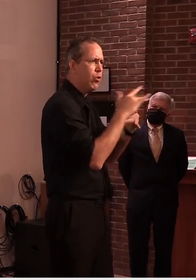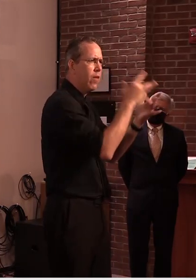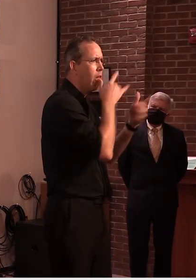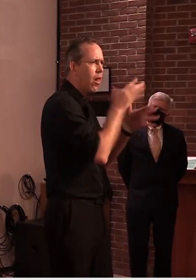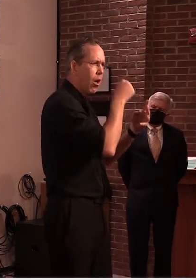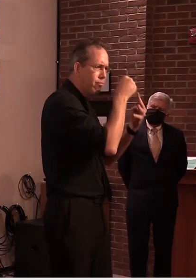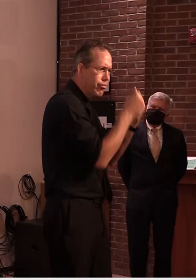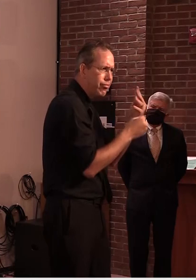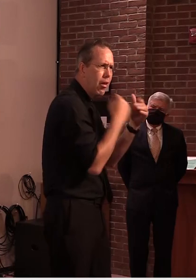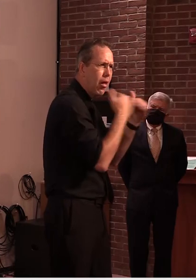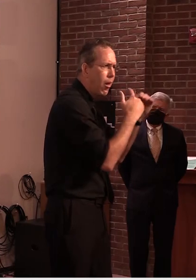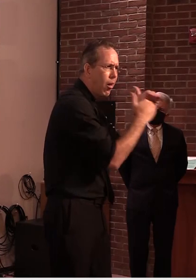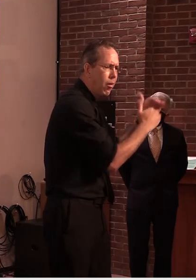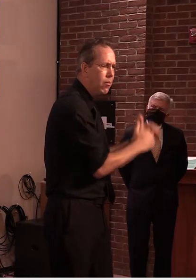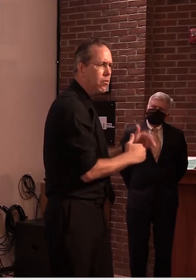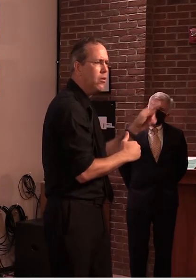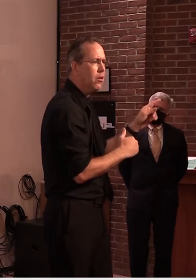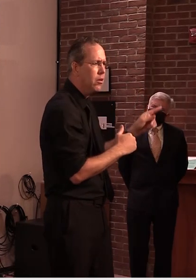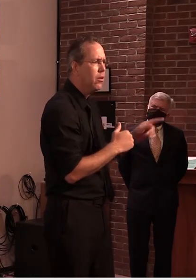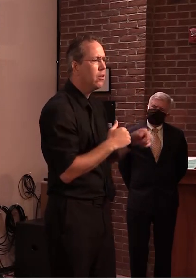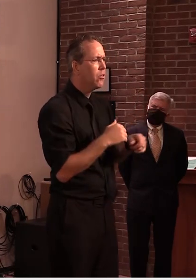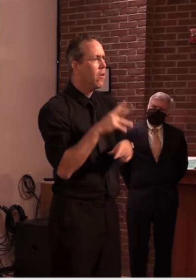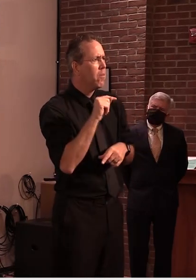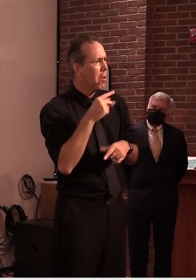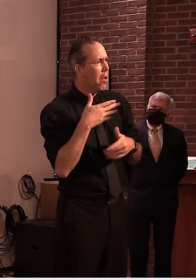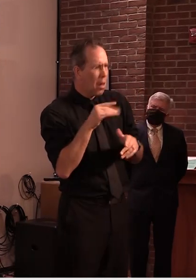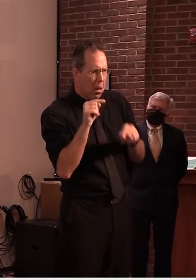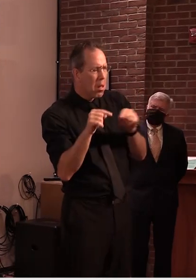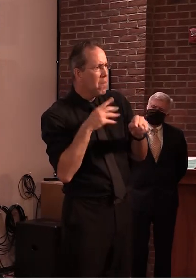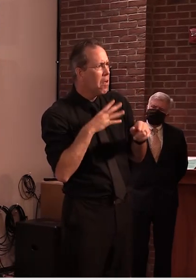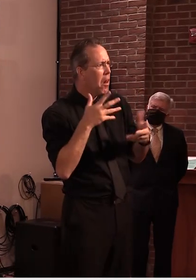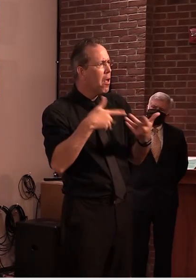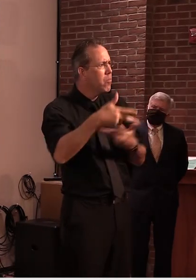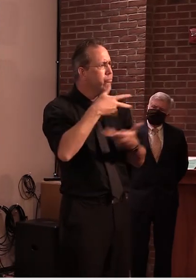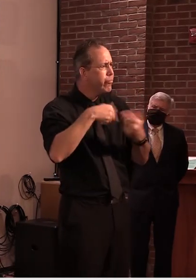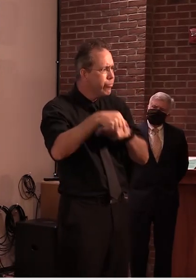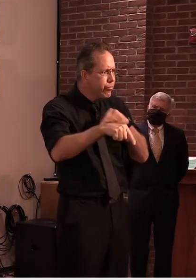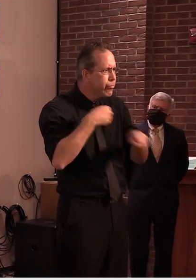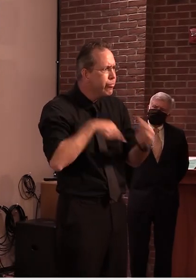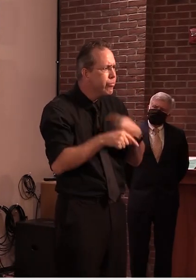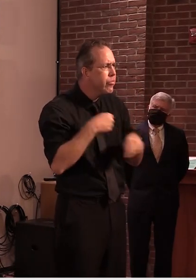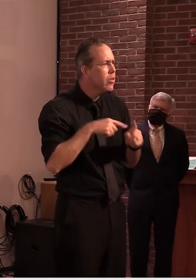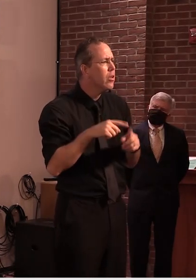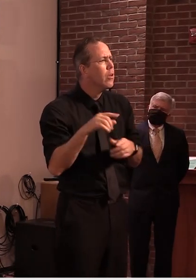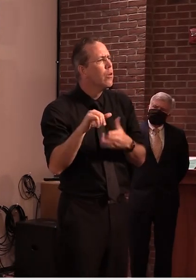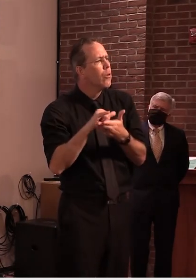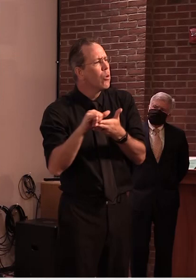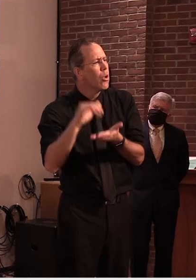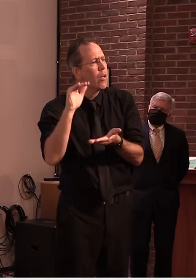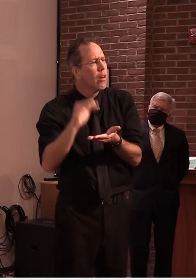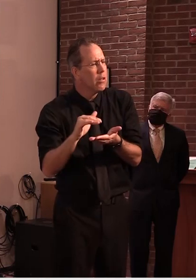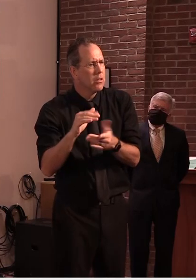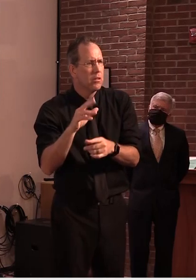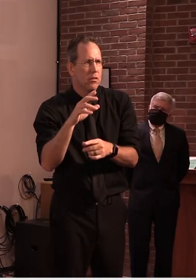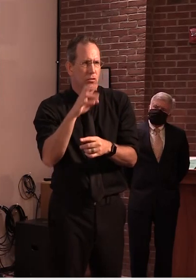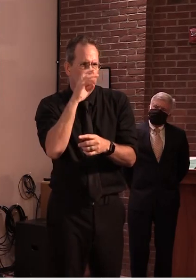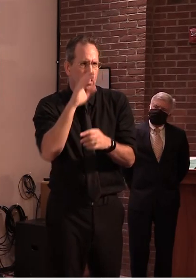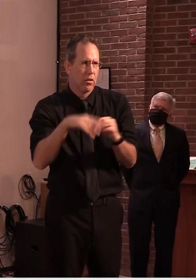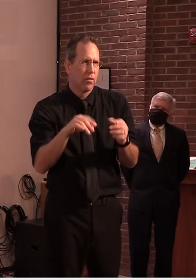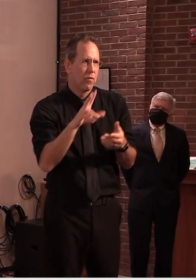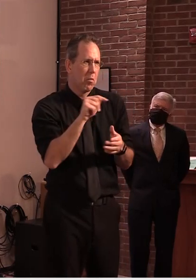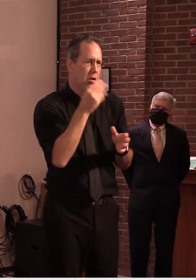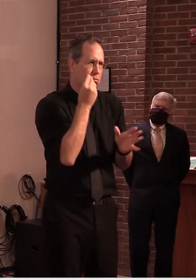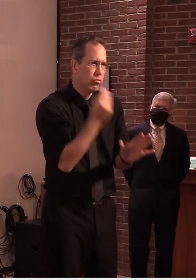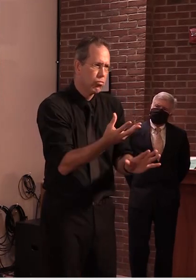to travel into vermont so the standards in new york are in fact significantly less than vermont i can go into the the details of the